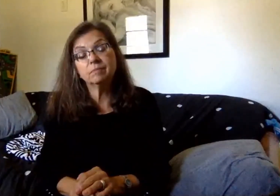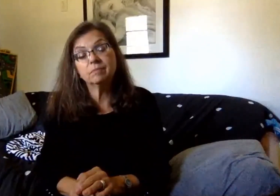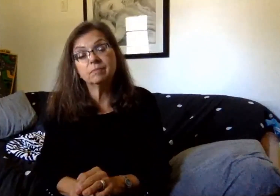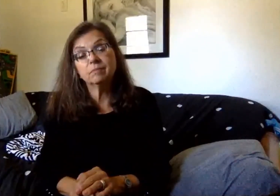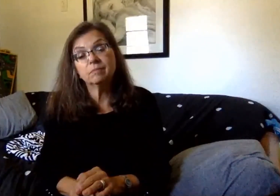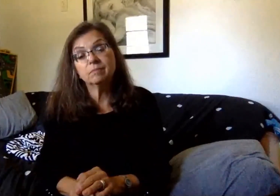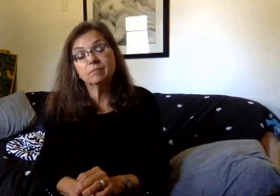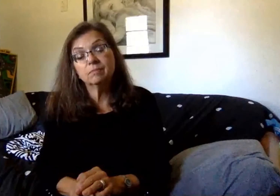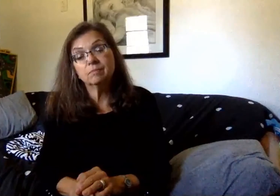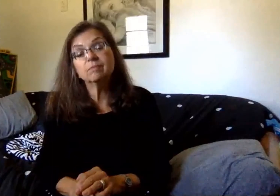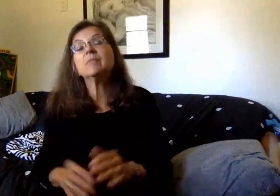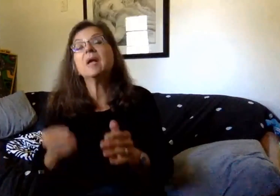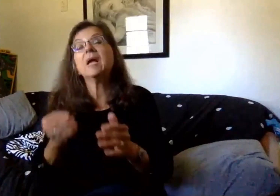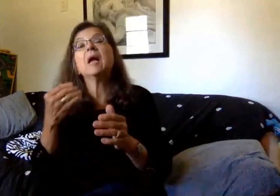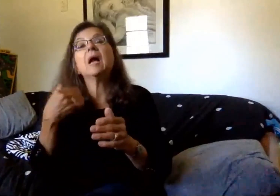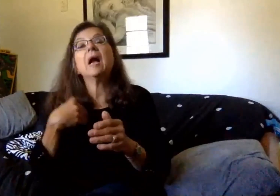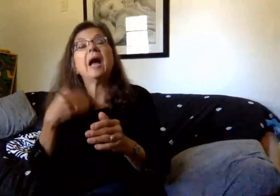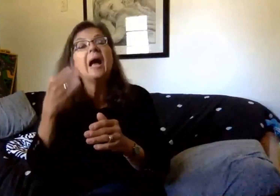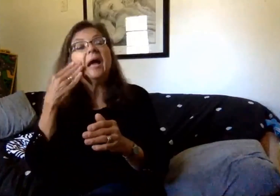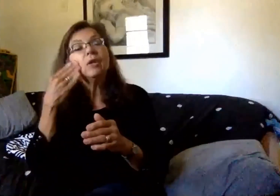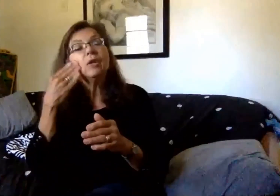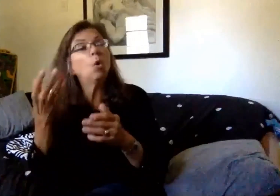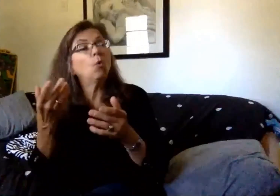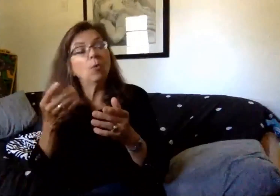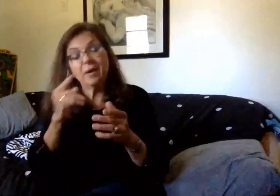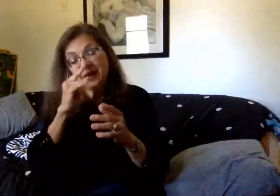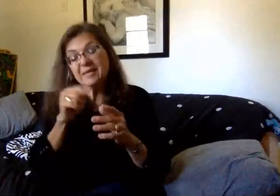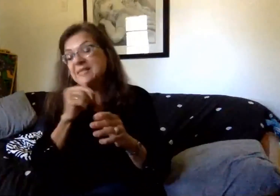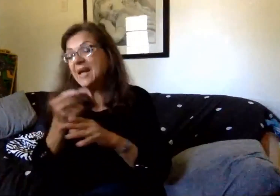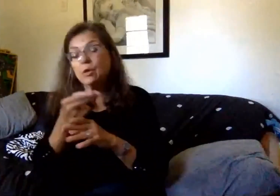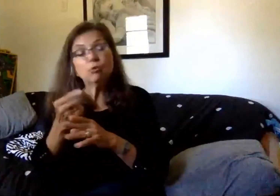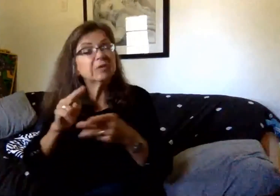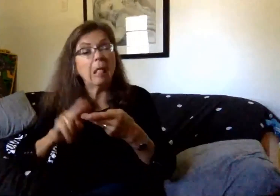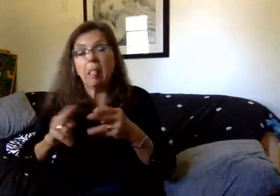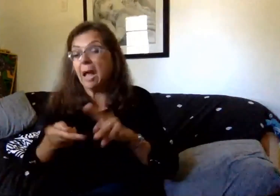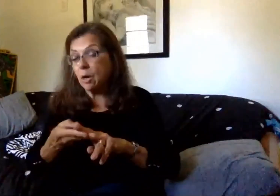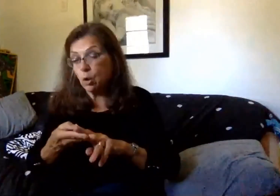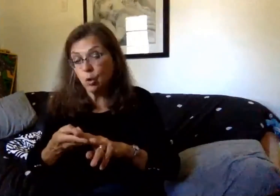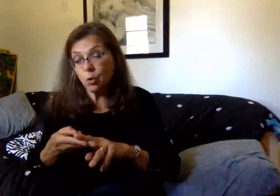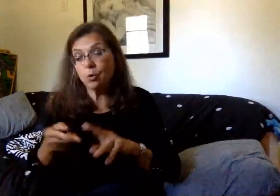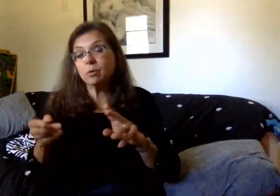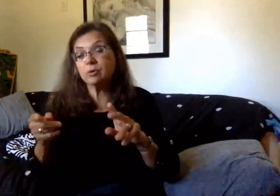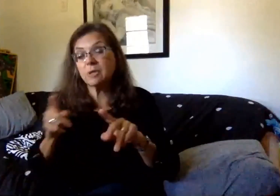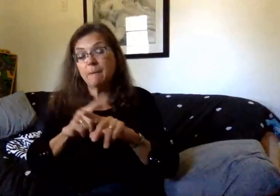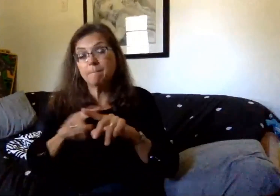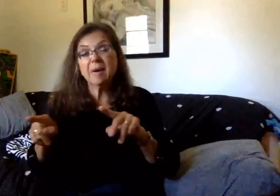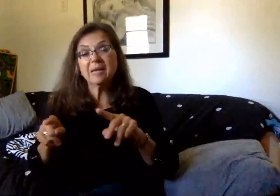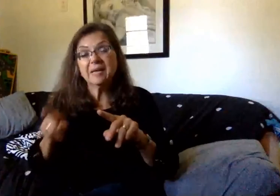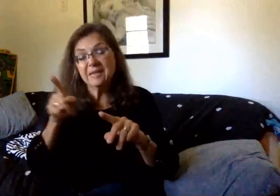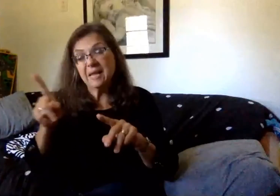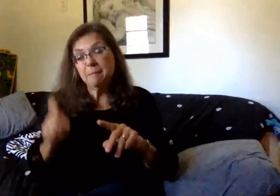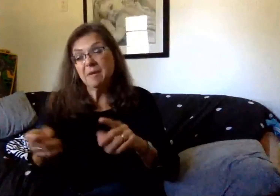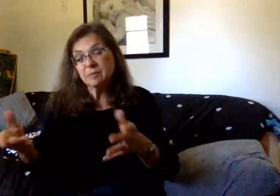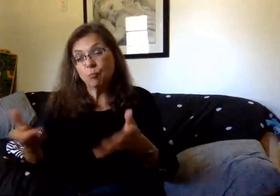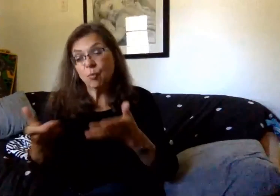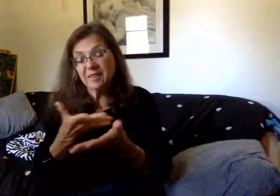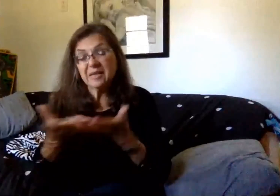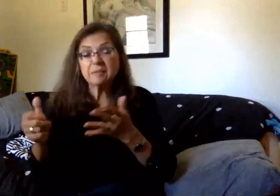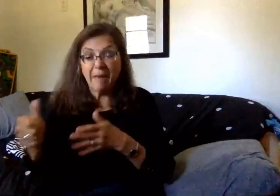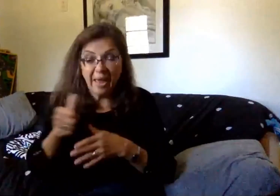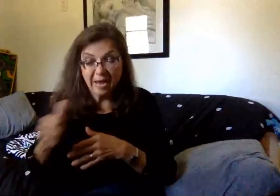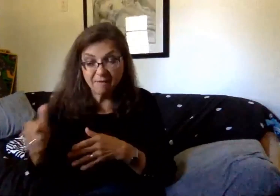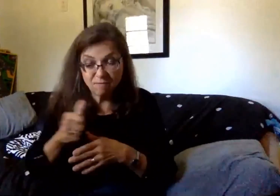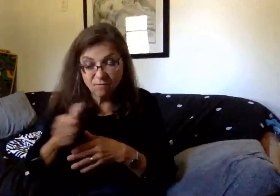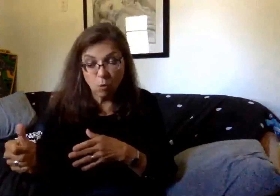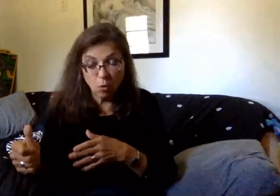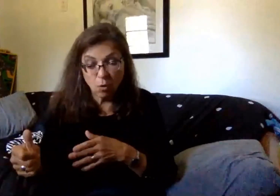I know students won't be using lockers at the middle school. There are quite a few supplies. Our students expect to bring these to and from school each day. There's a possible way the supply